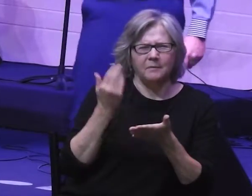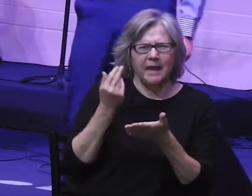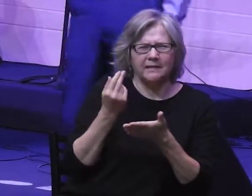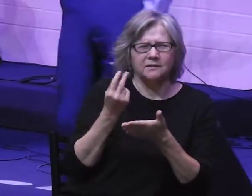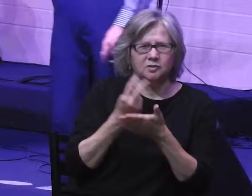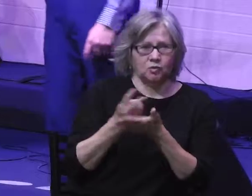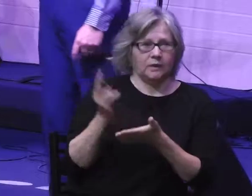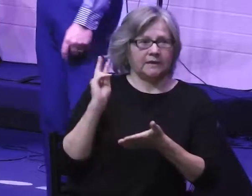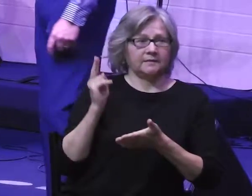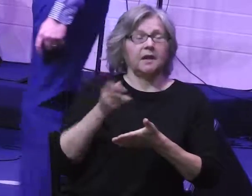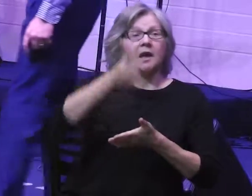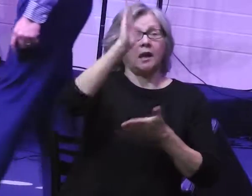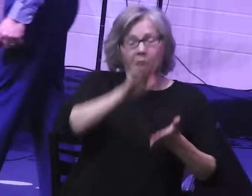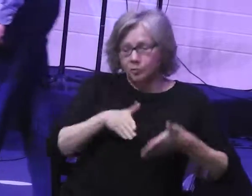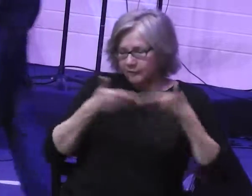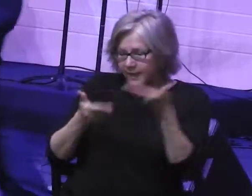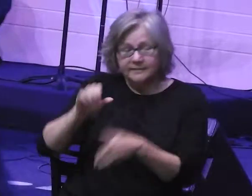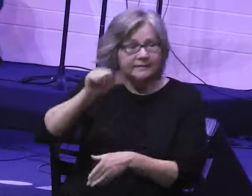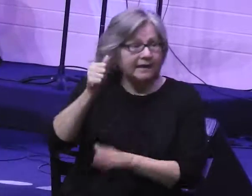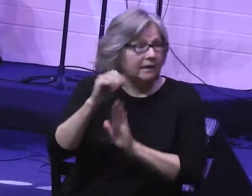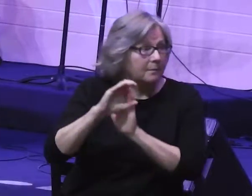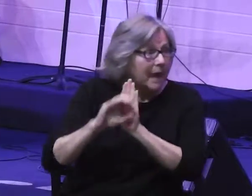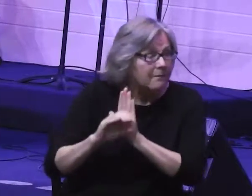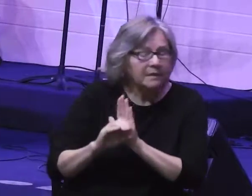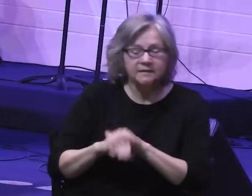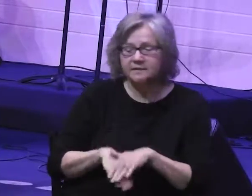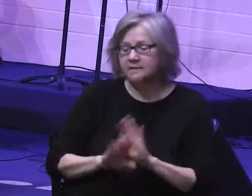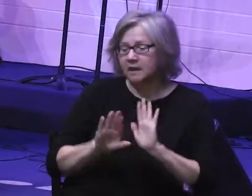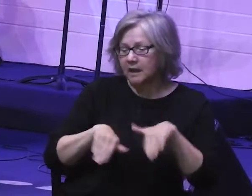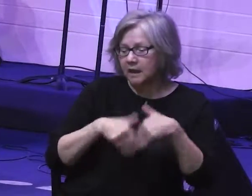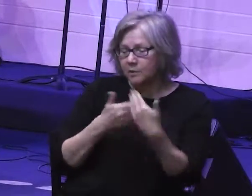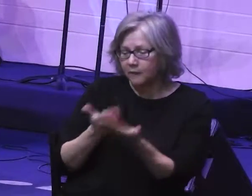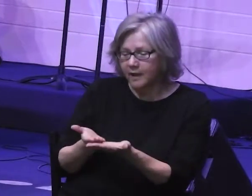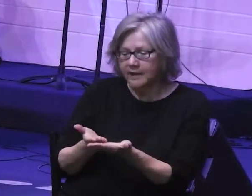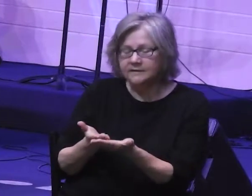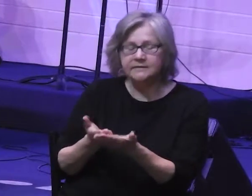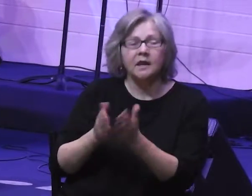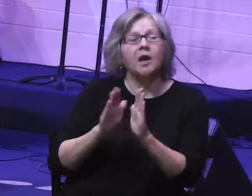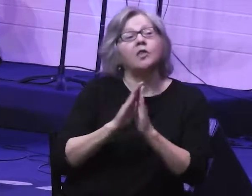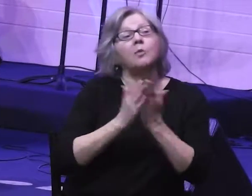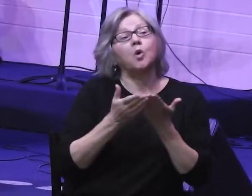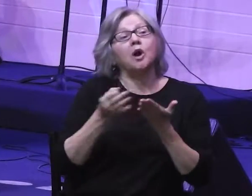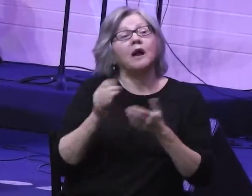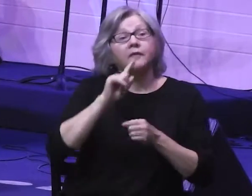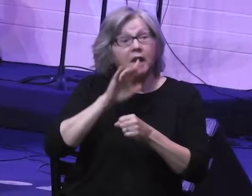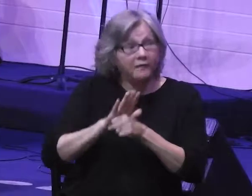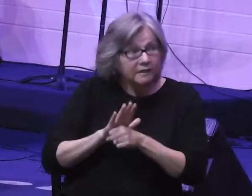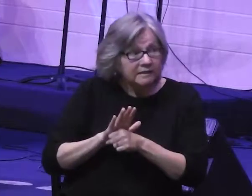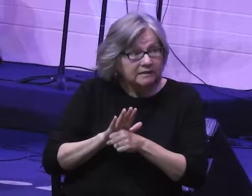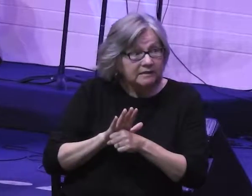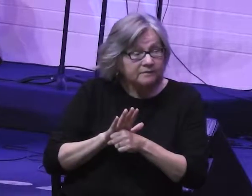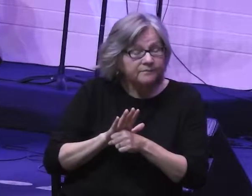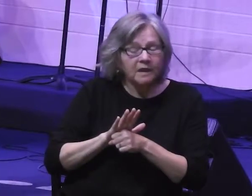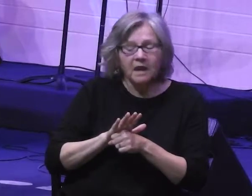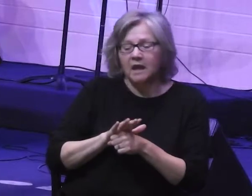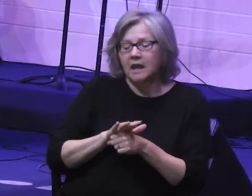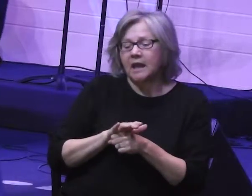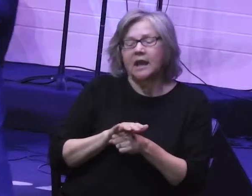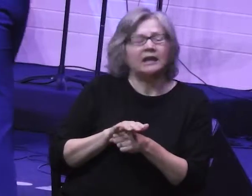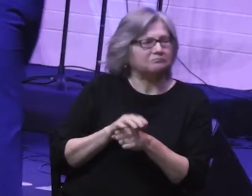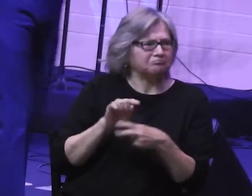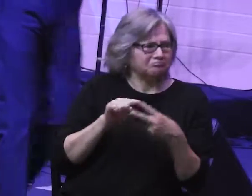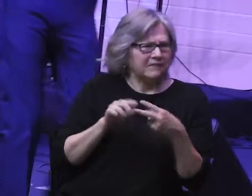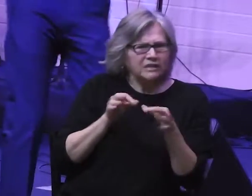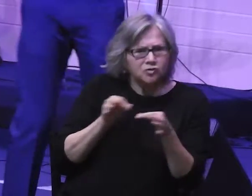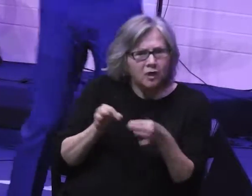God gives them the Ten Commandments. He gives them what the book of Exodus calls the book of the covenant. And these